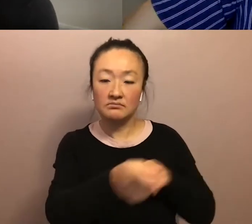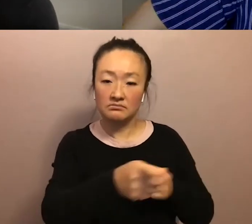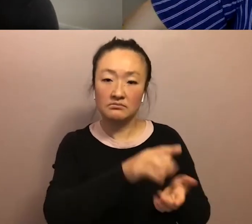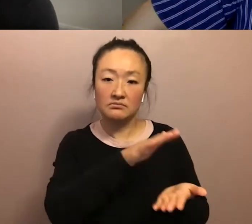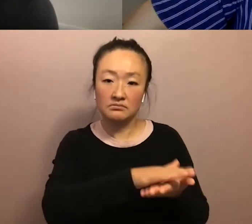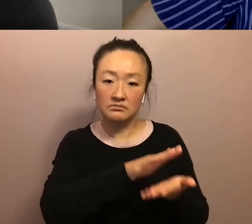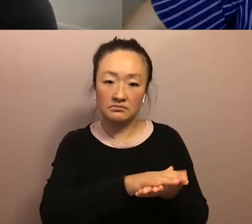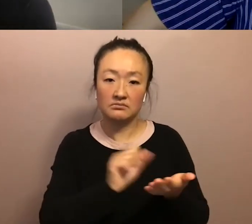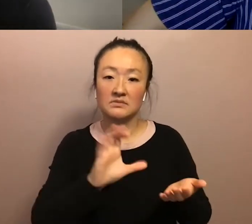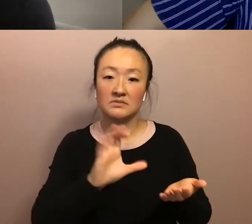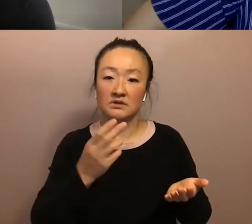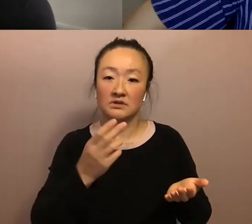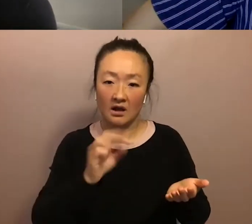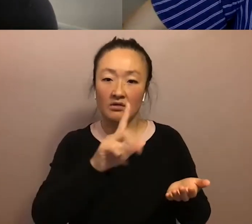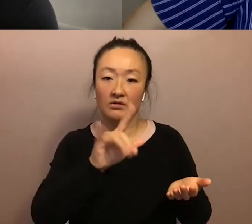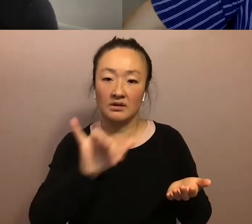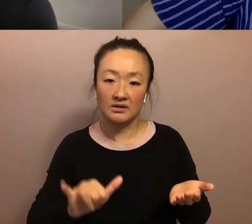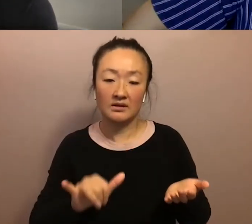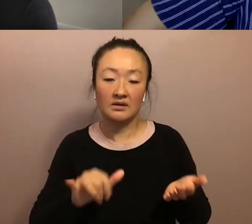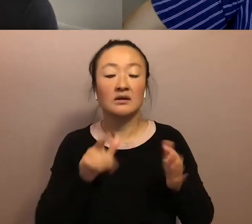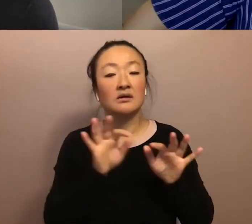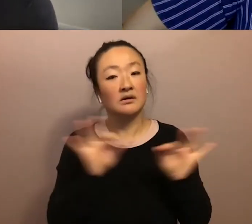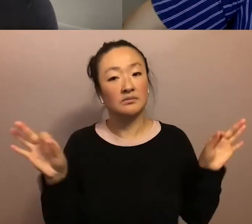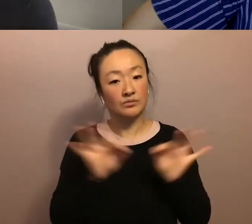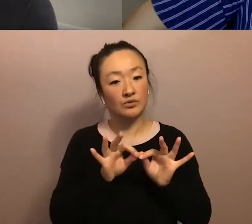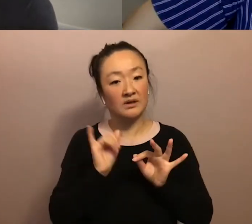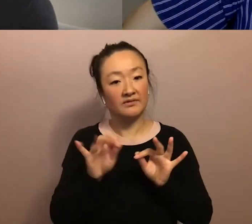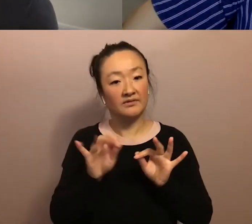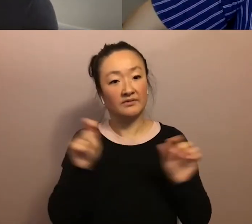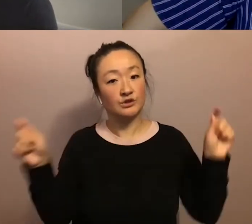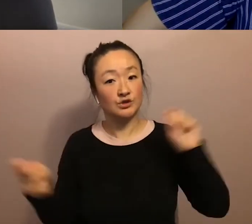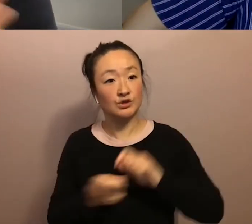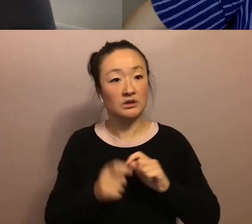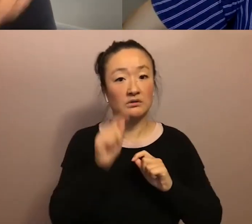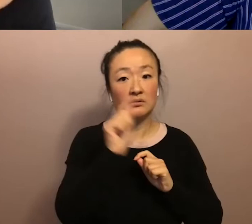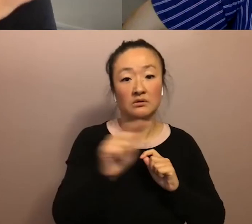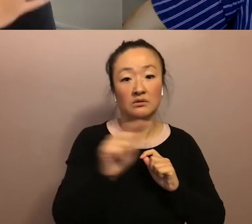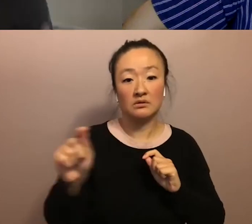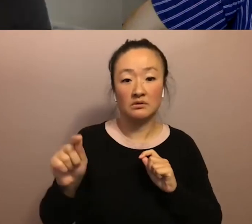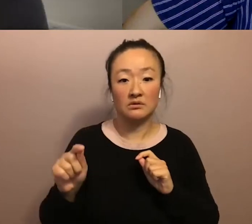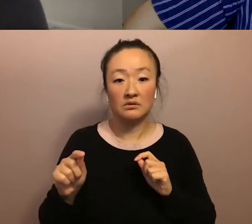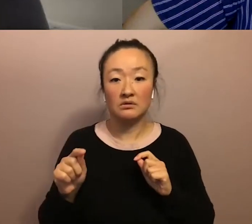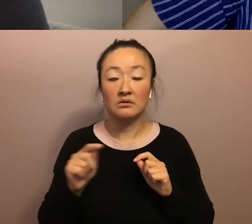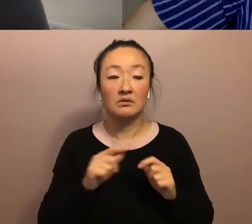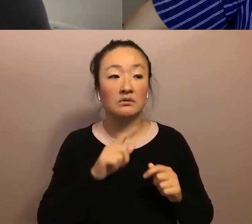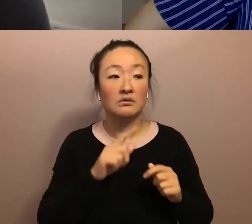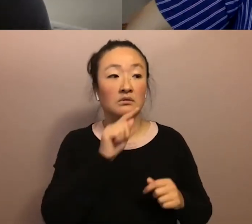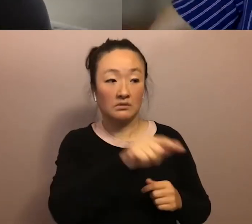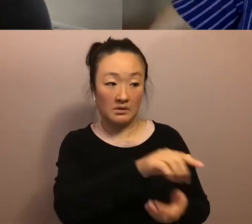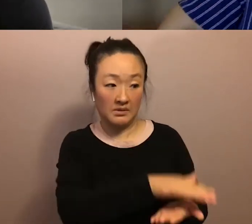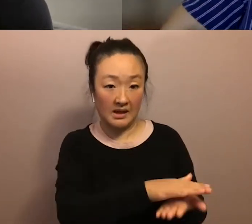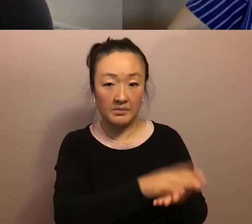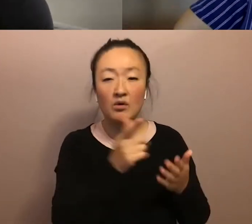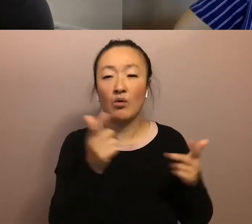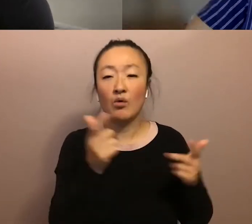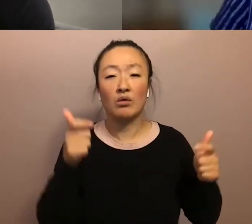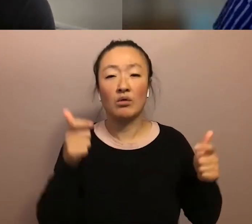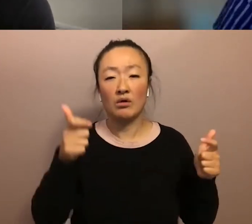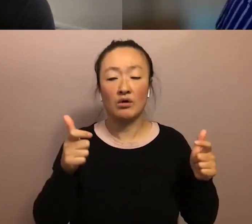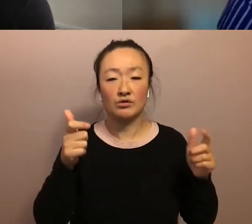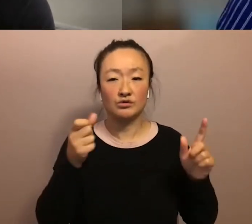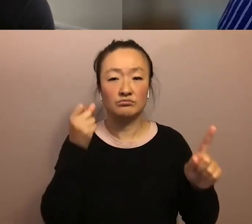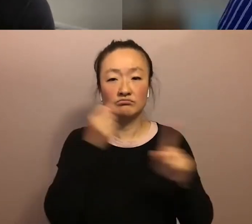and I think that's really important because I think if we're going to change anything. One about the academy or to a larger extent, the world.